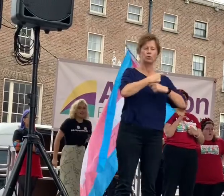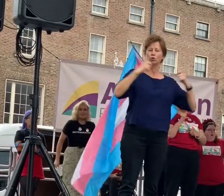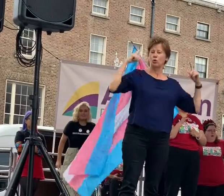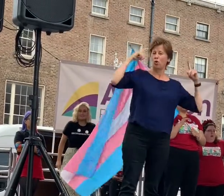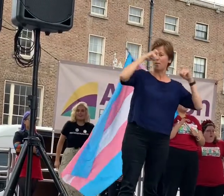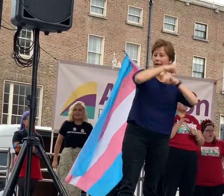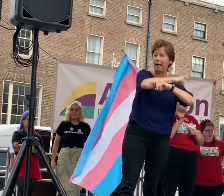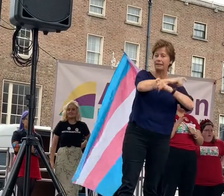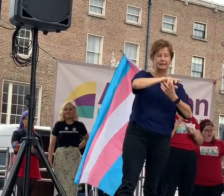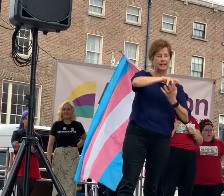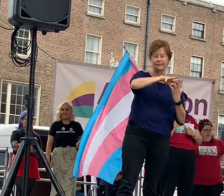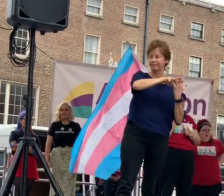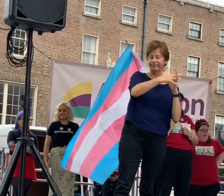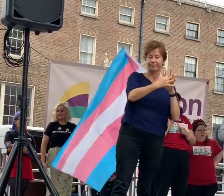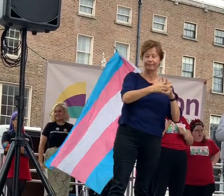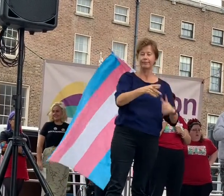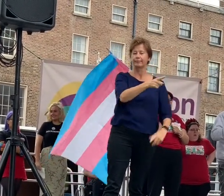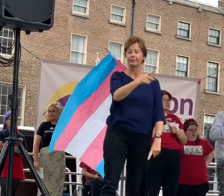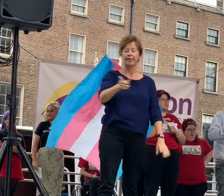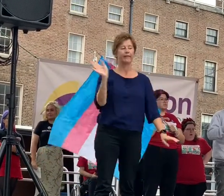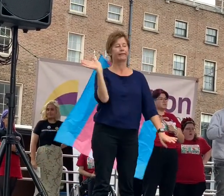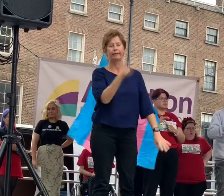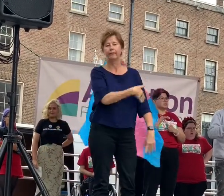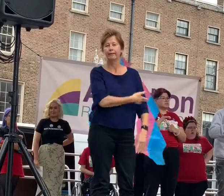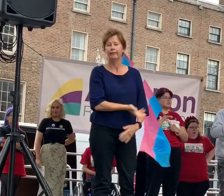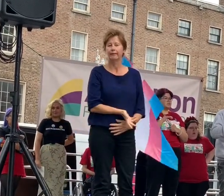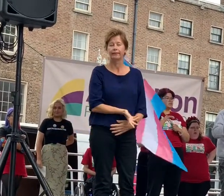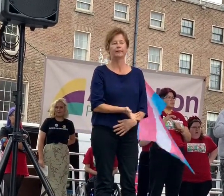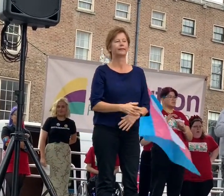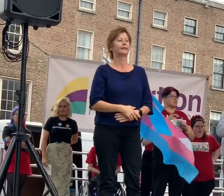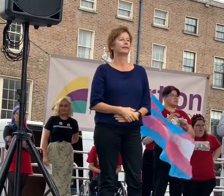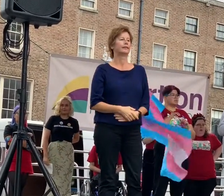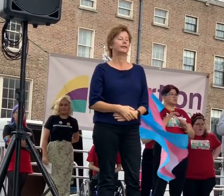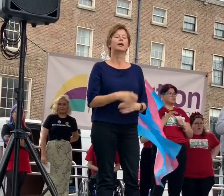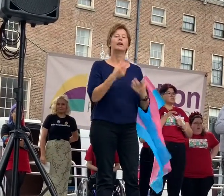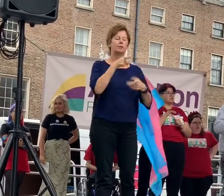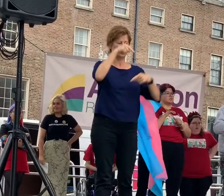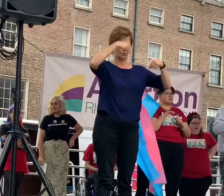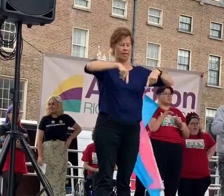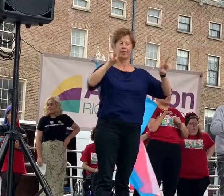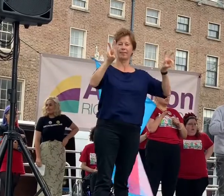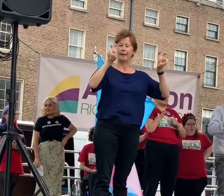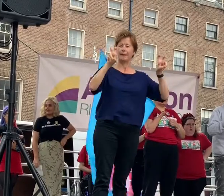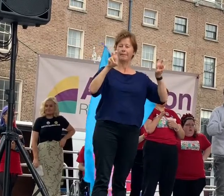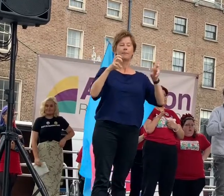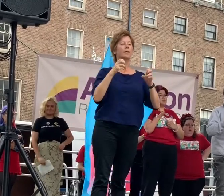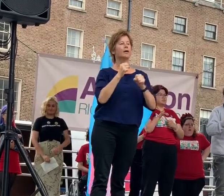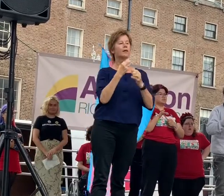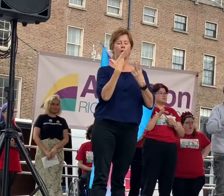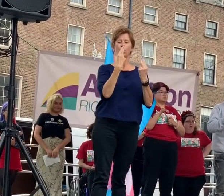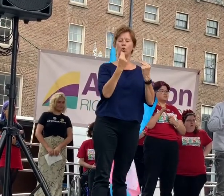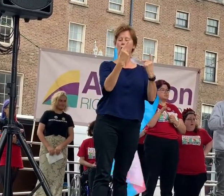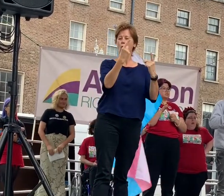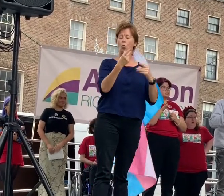The theme of today is no one left behind. But we've already been left behind. The fight for reproductive rights